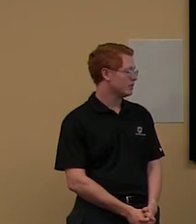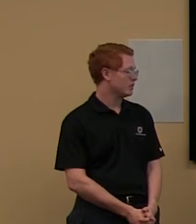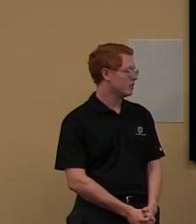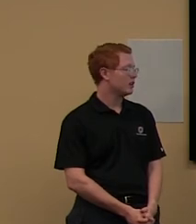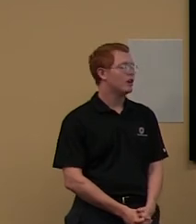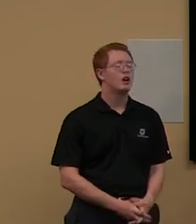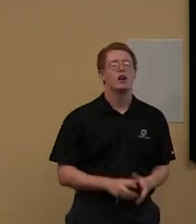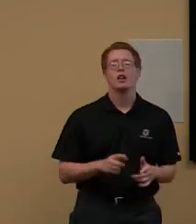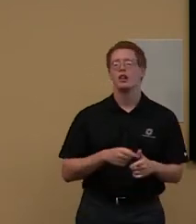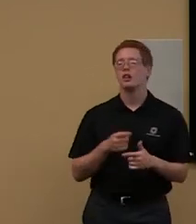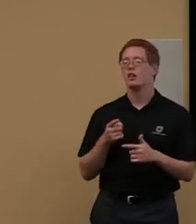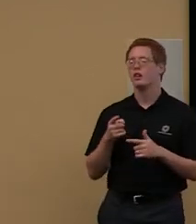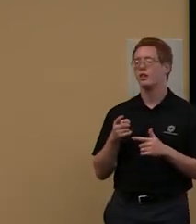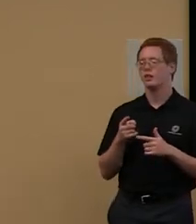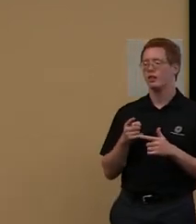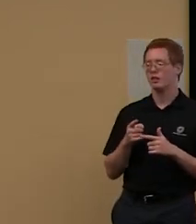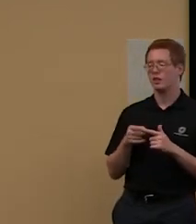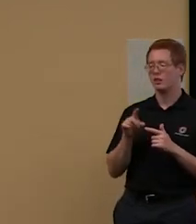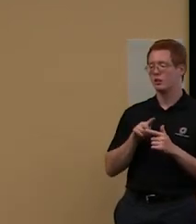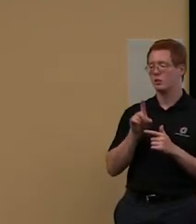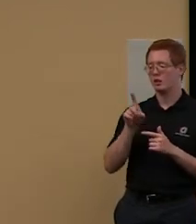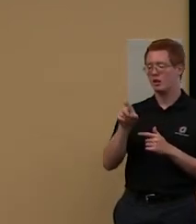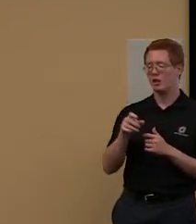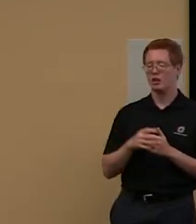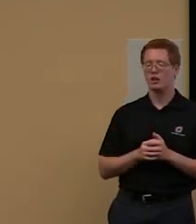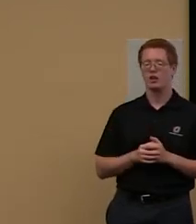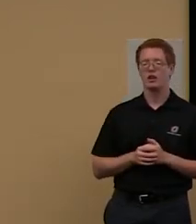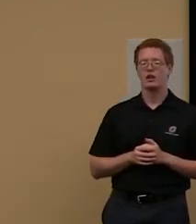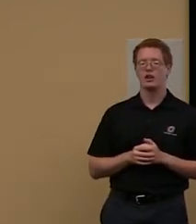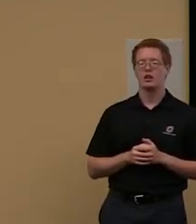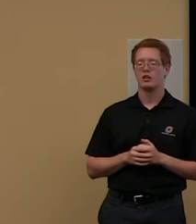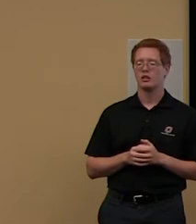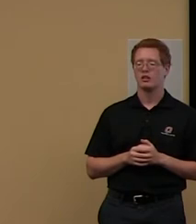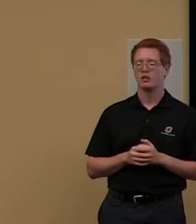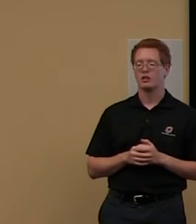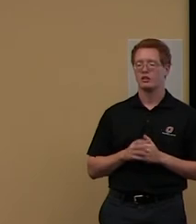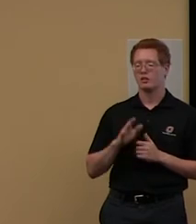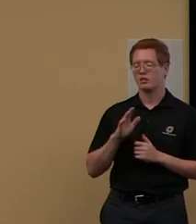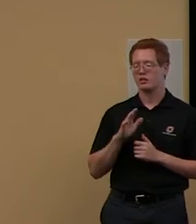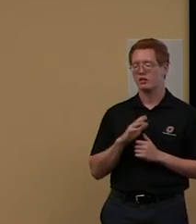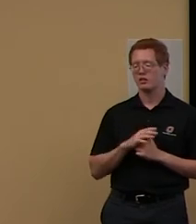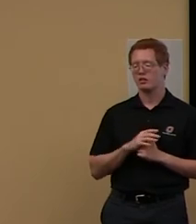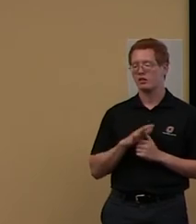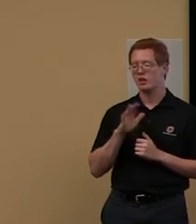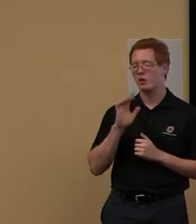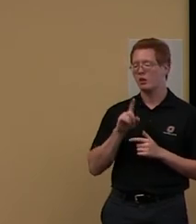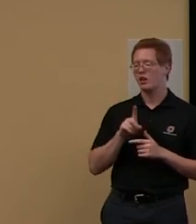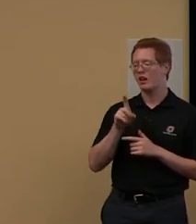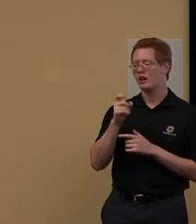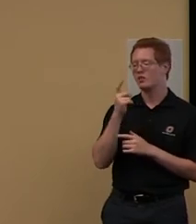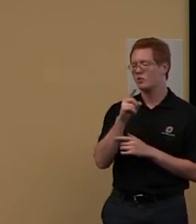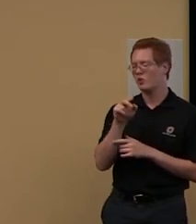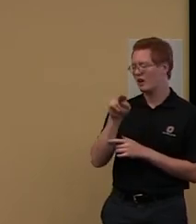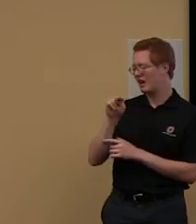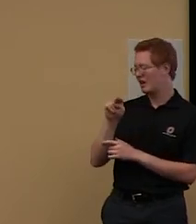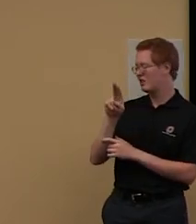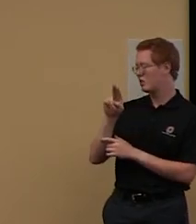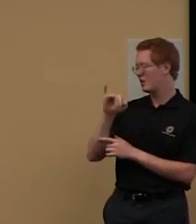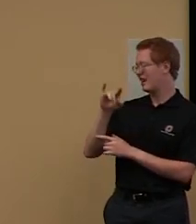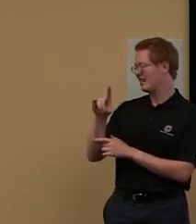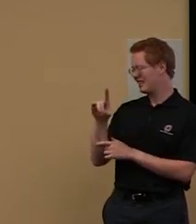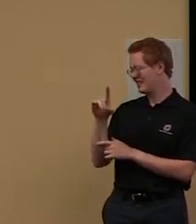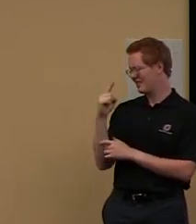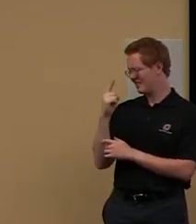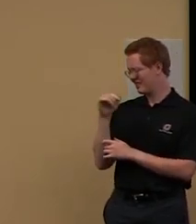And then it will ask you to, um, put in your, it will either say, um, NUID. I think it says NUID now,